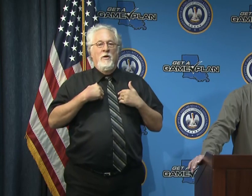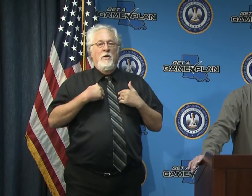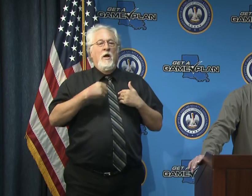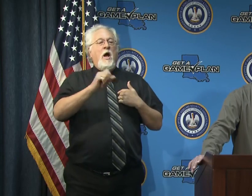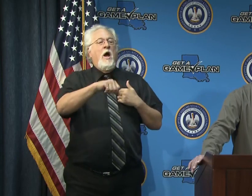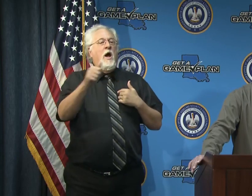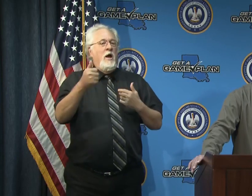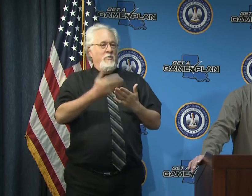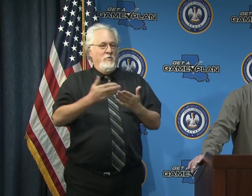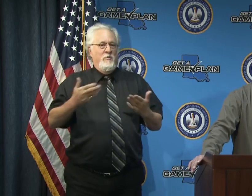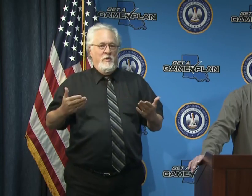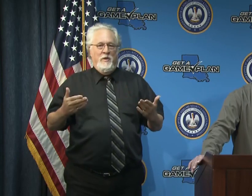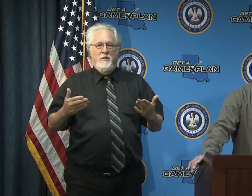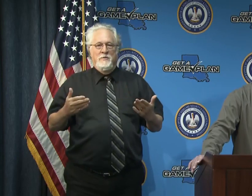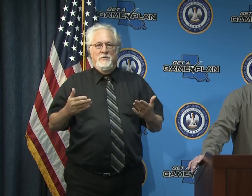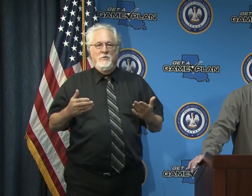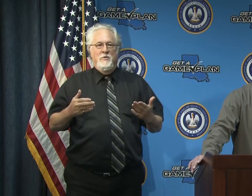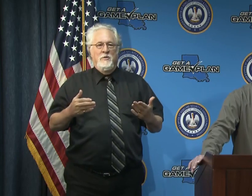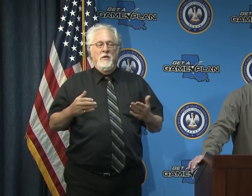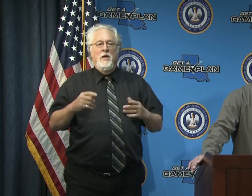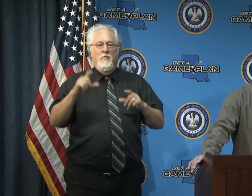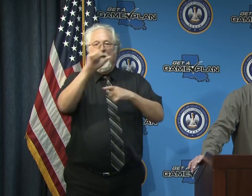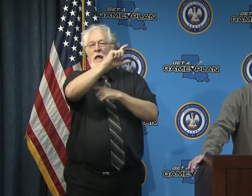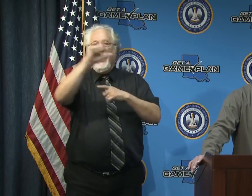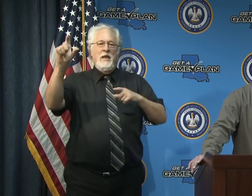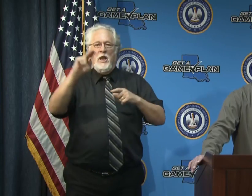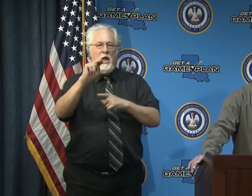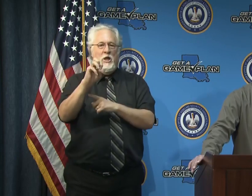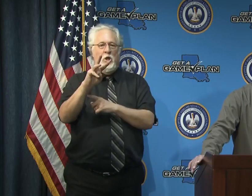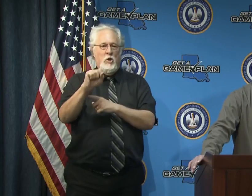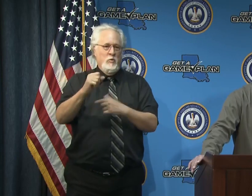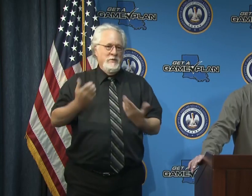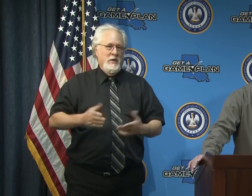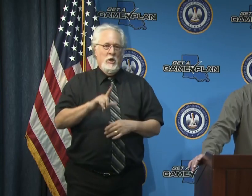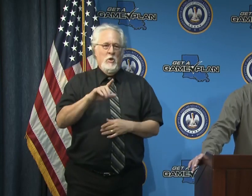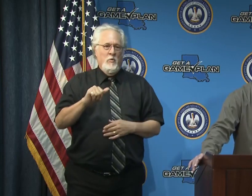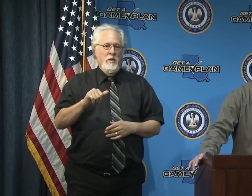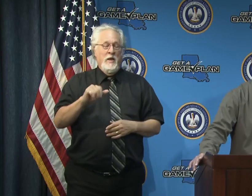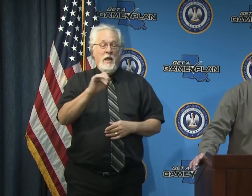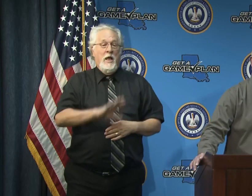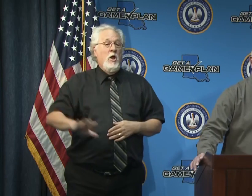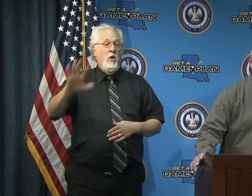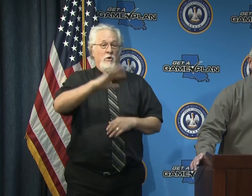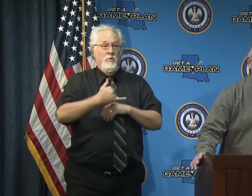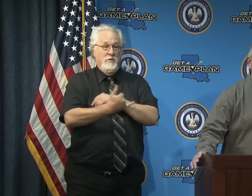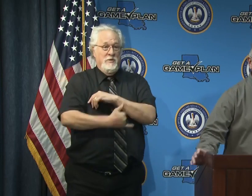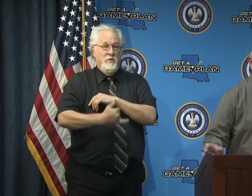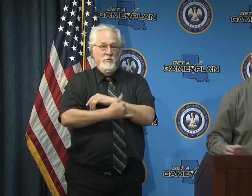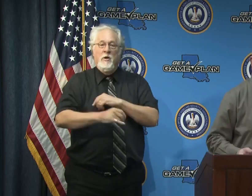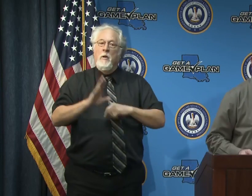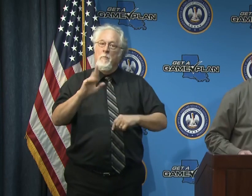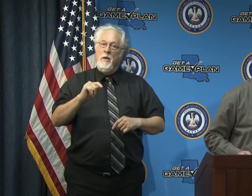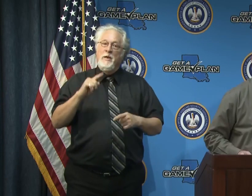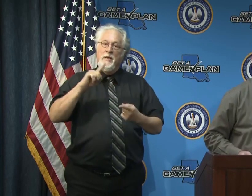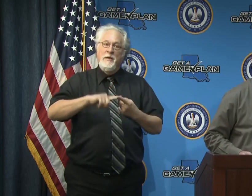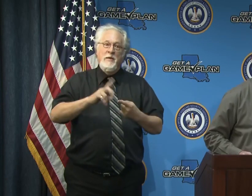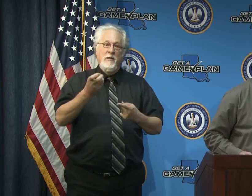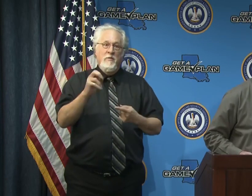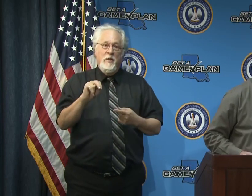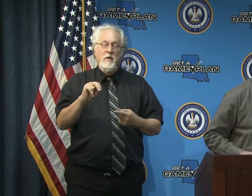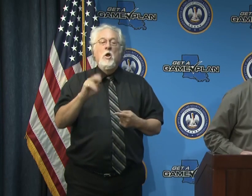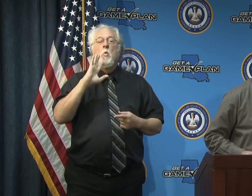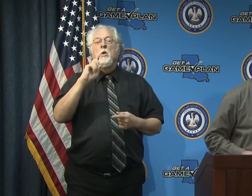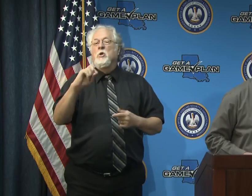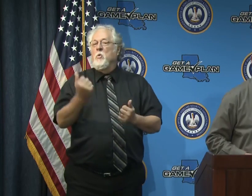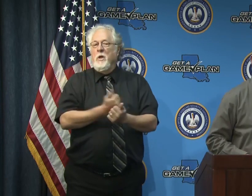things that are that are really the headline news um here in louisiana and across the country uh but until then we're gonna we're